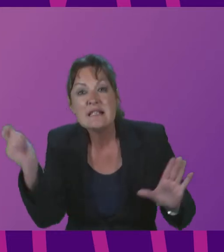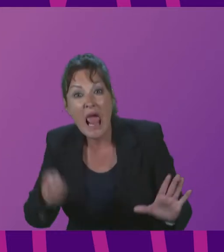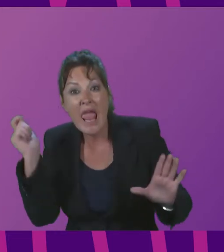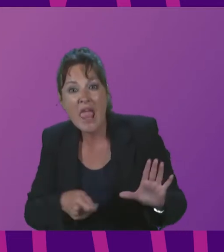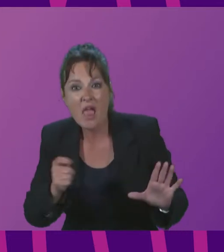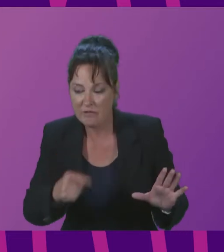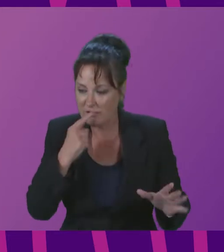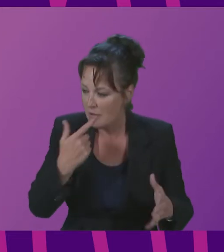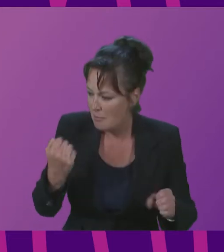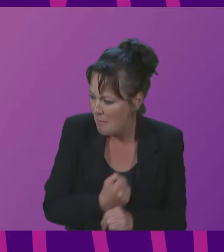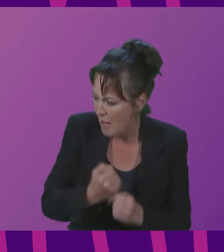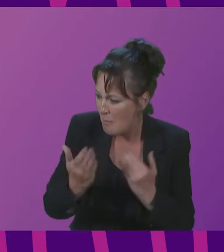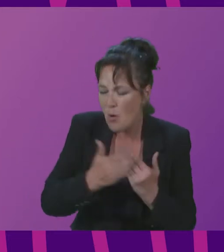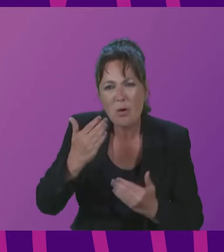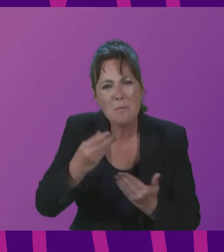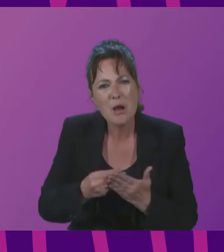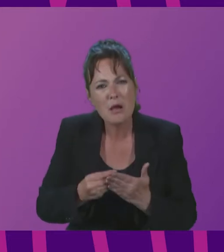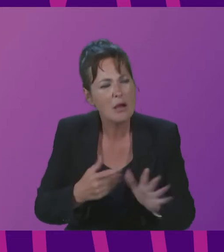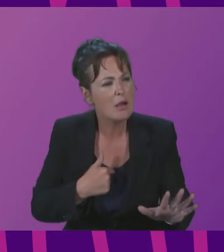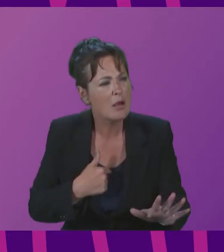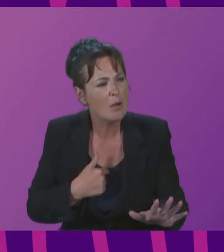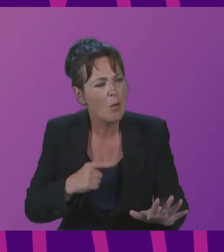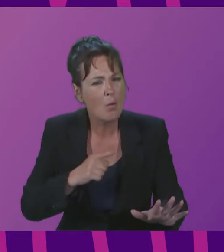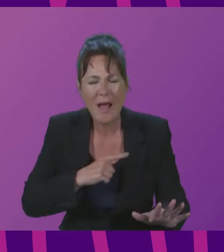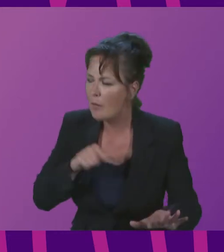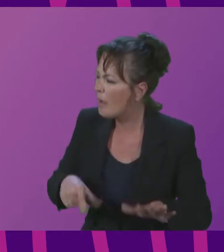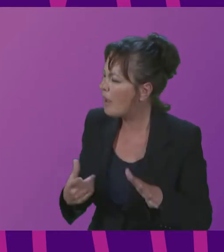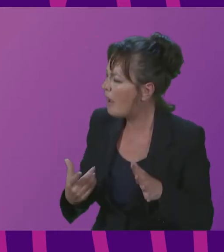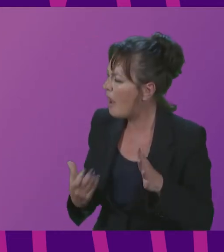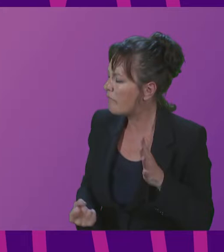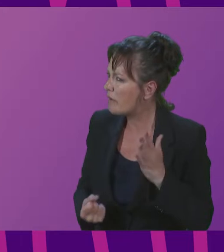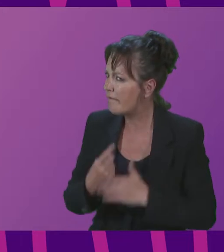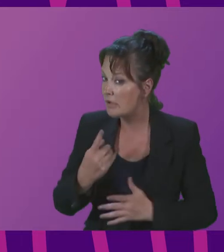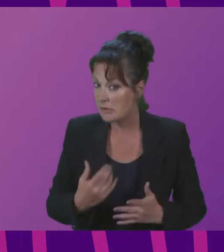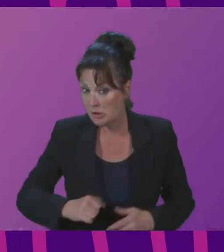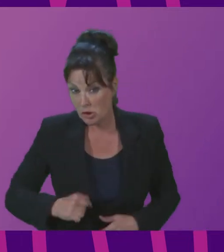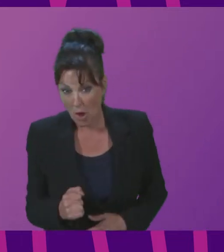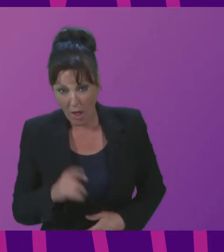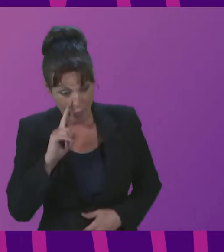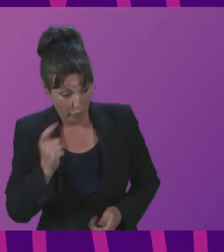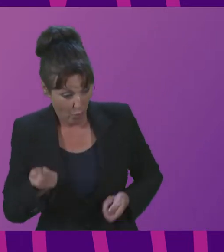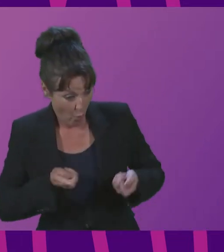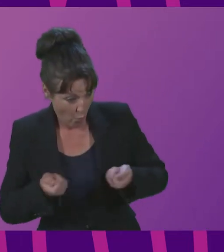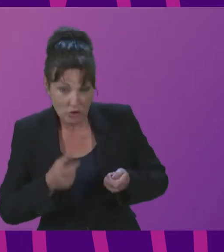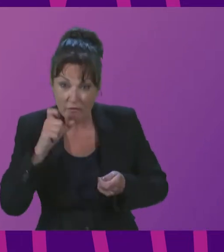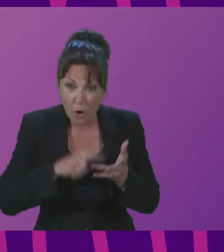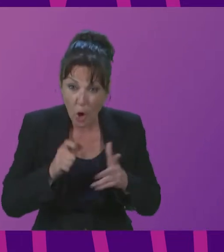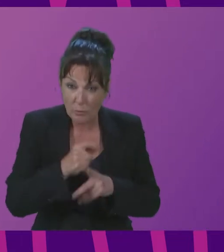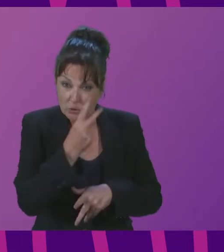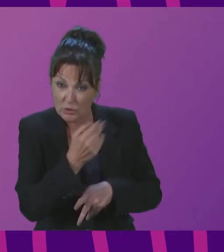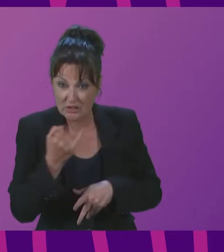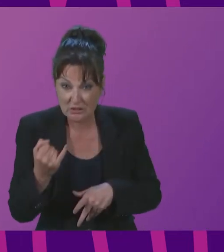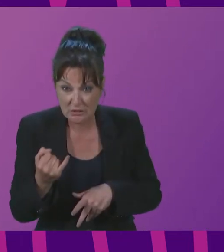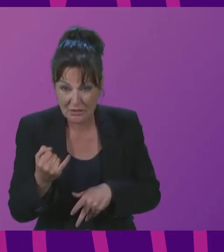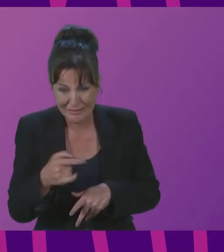even more money and I'm sorry how are we having this event in Scotland the host of COP26 and the